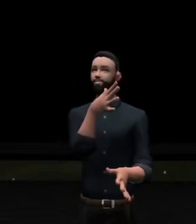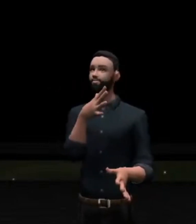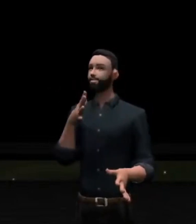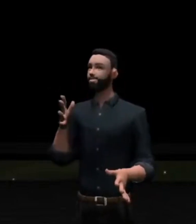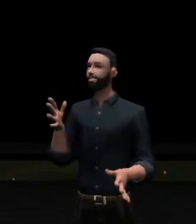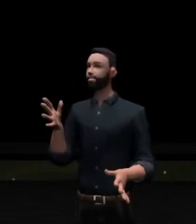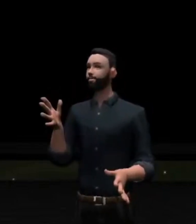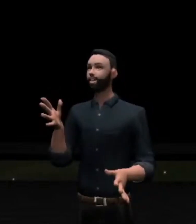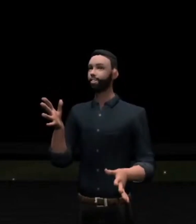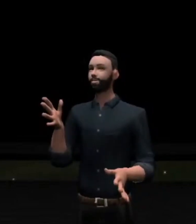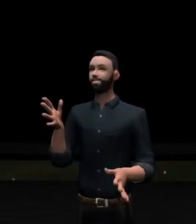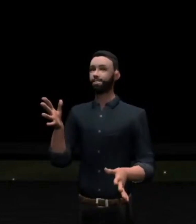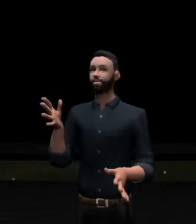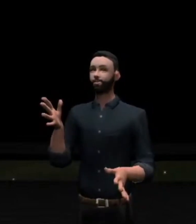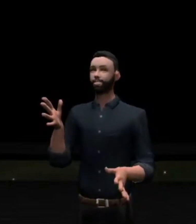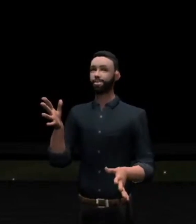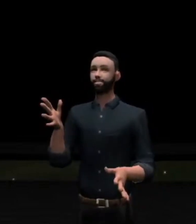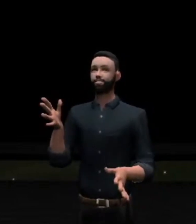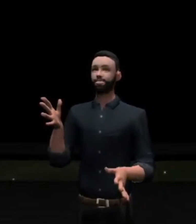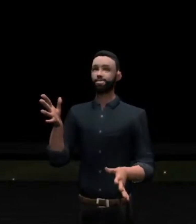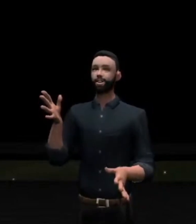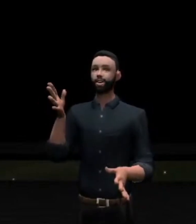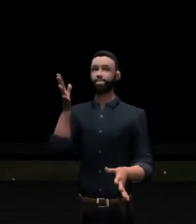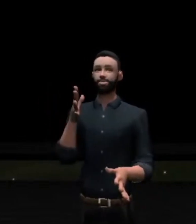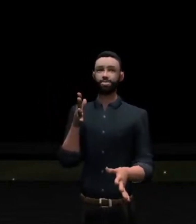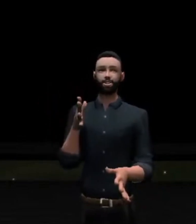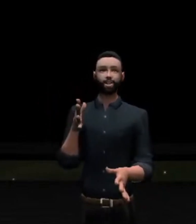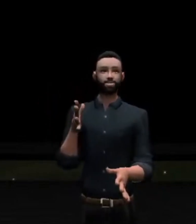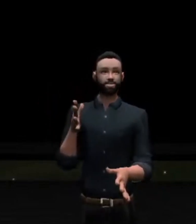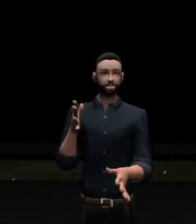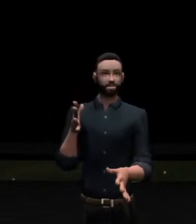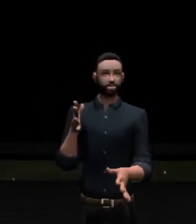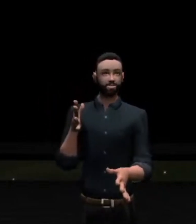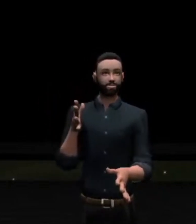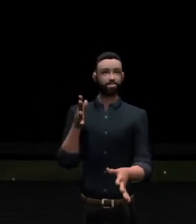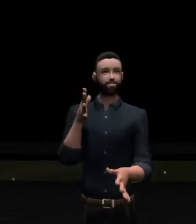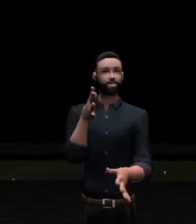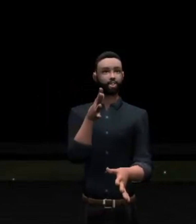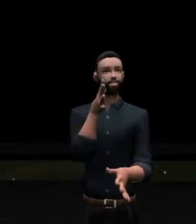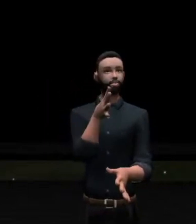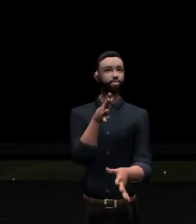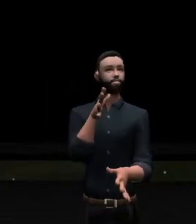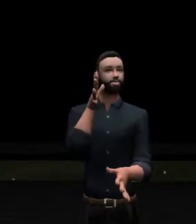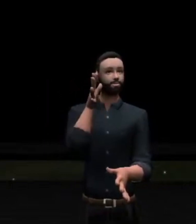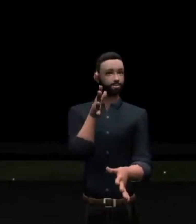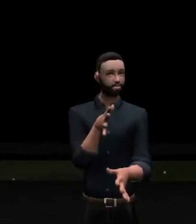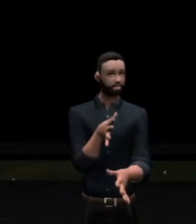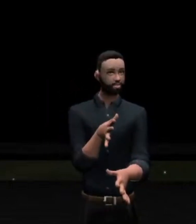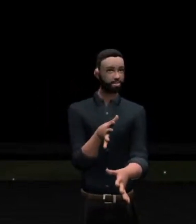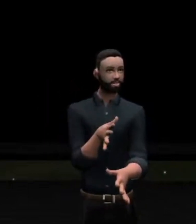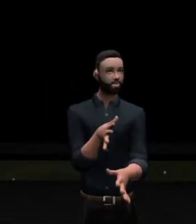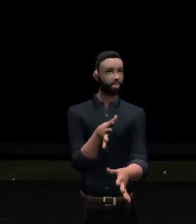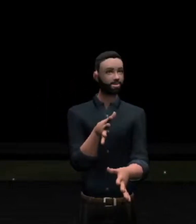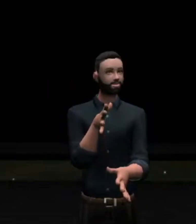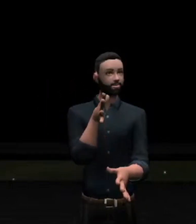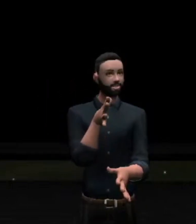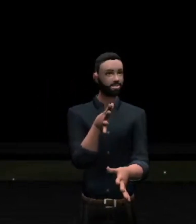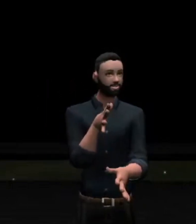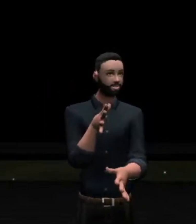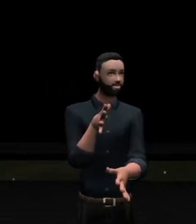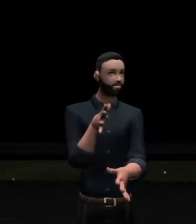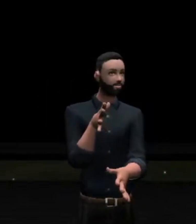feeds every single mouth, every single belly of these thousands and thousands of Jews. Those Jews literally